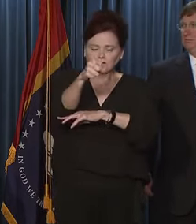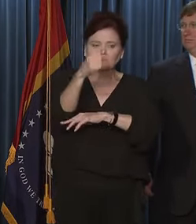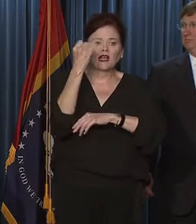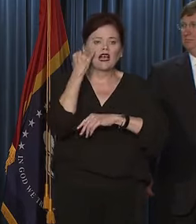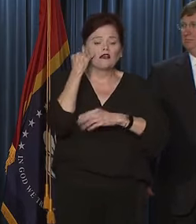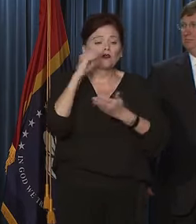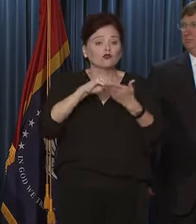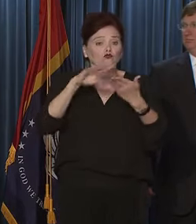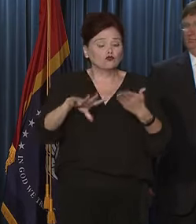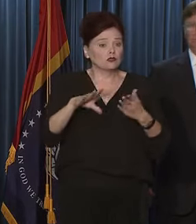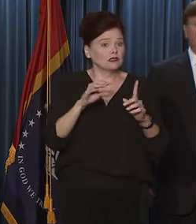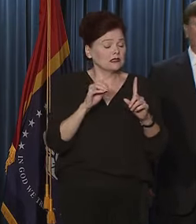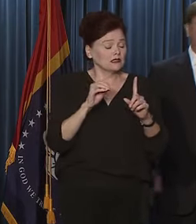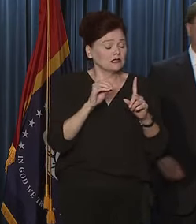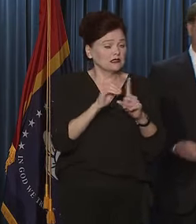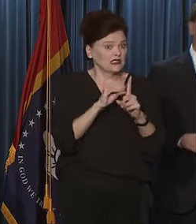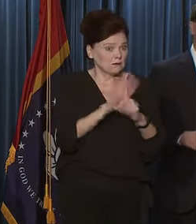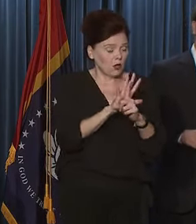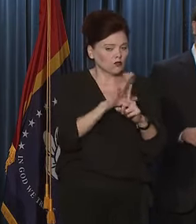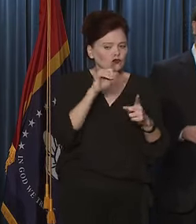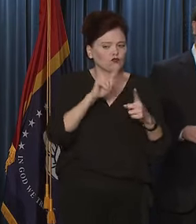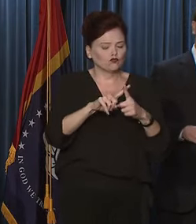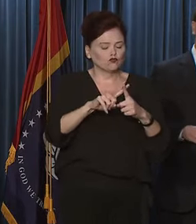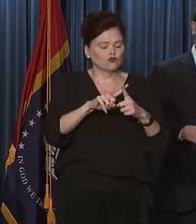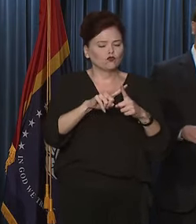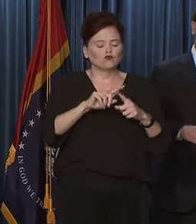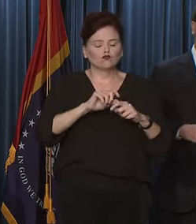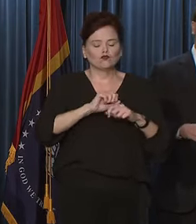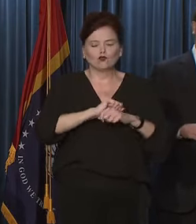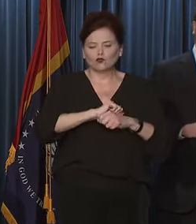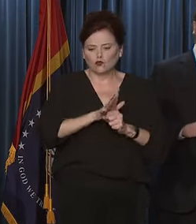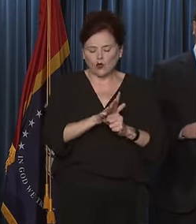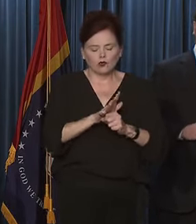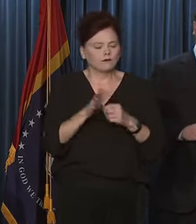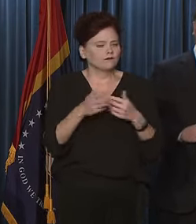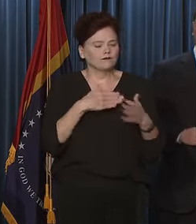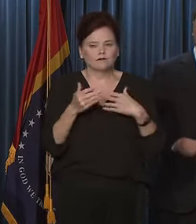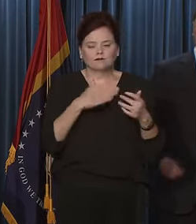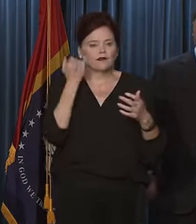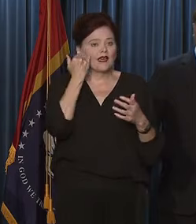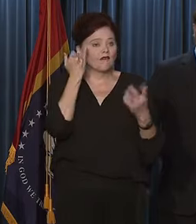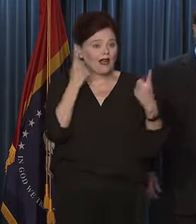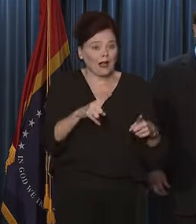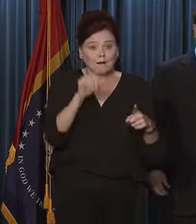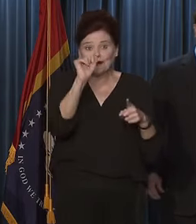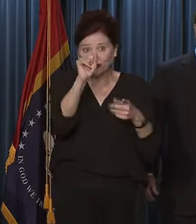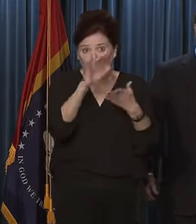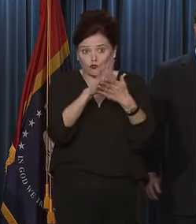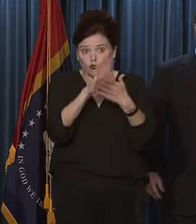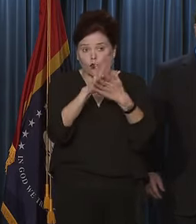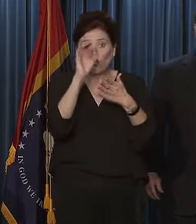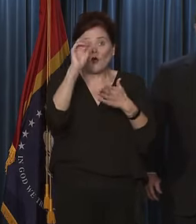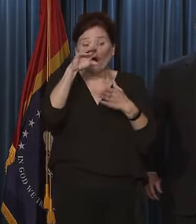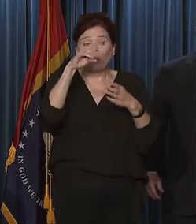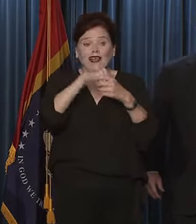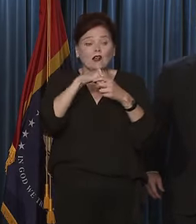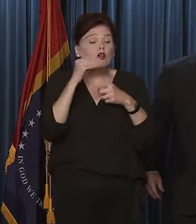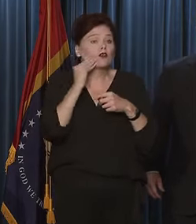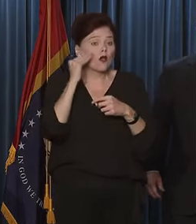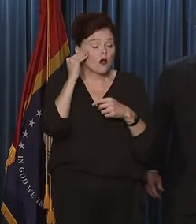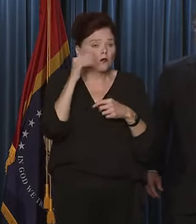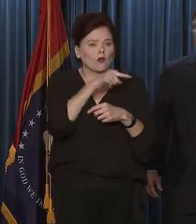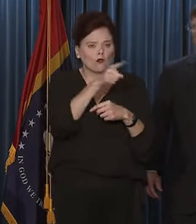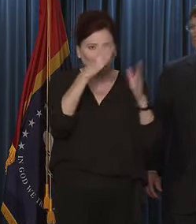exposed to a COVID-infected individual, whether that exposure occurs at school or whether it occurs at home,